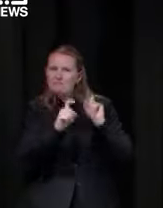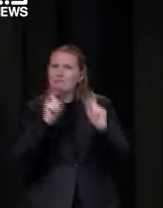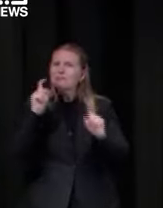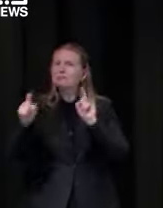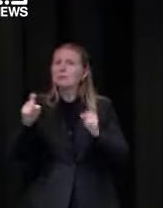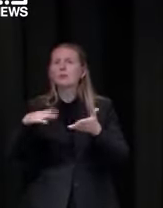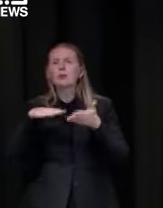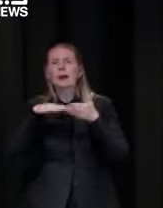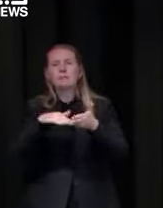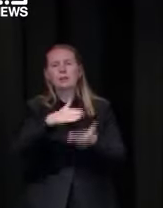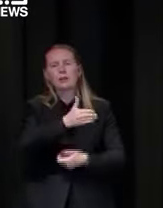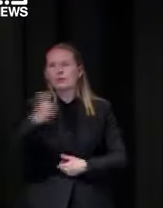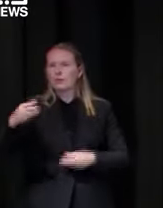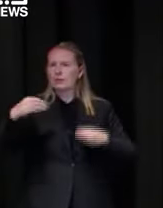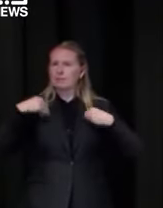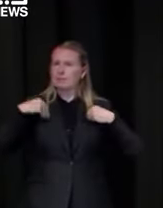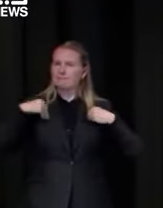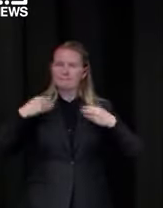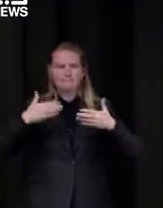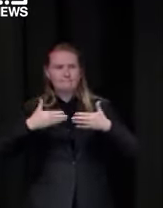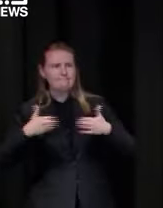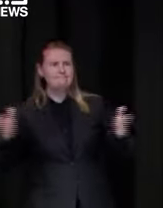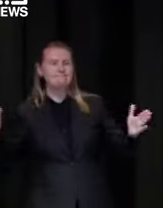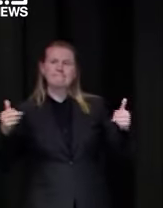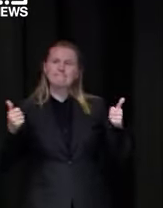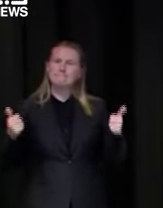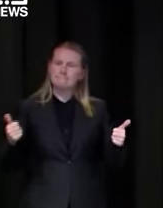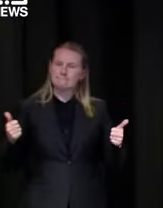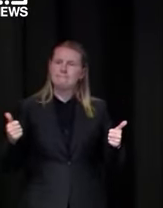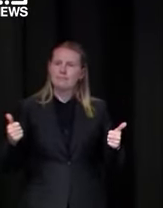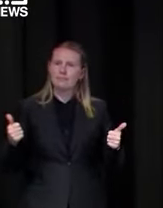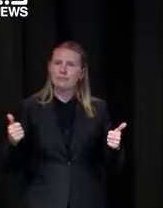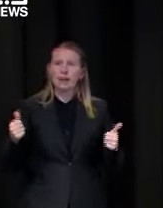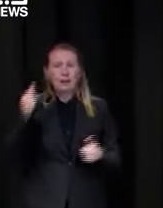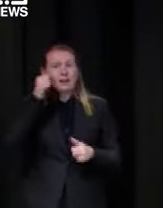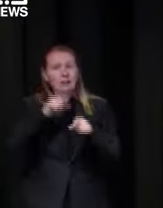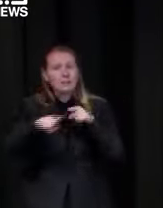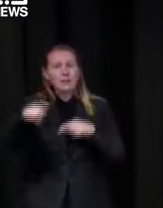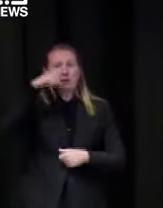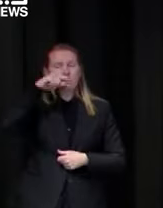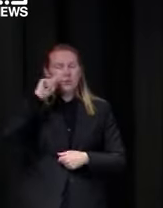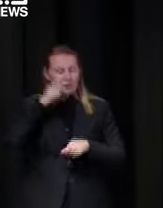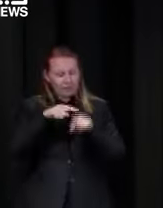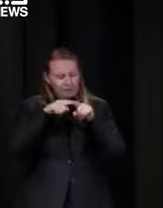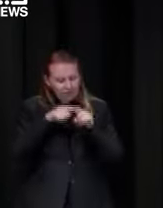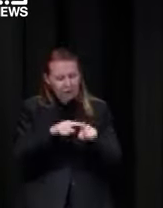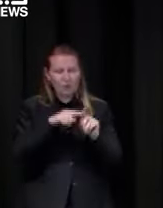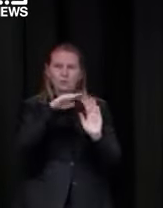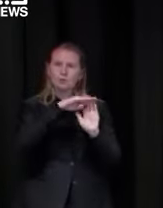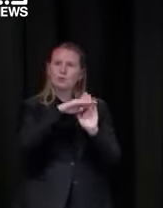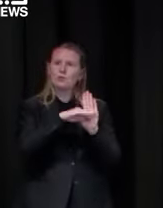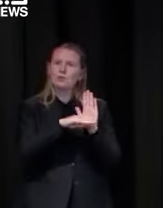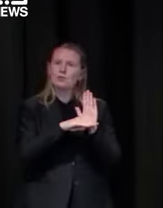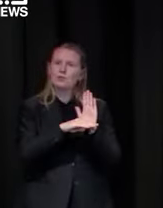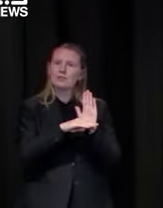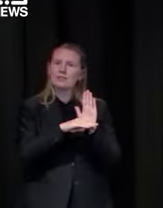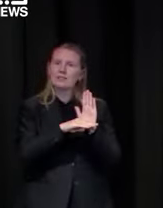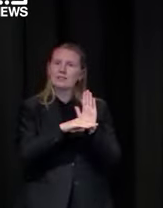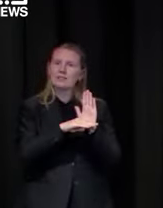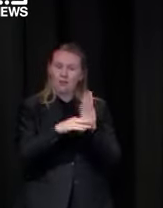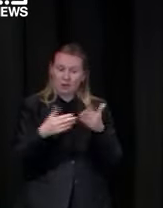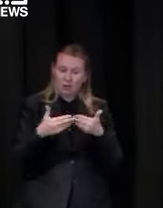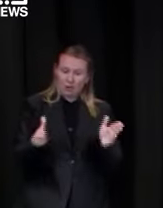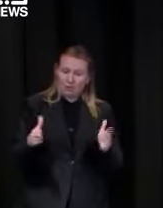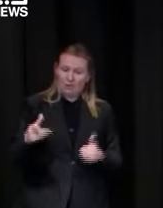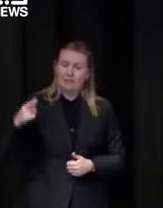their their level best to follow these guidelines to follow these rules because they know that that's why the place is open and that's why it's open